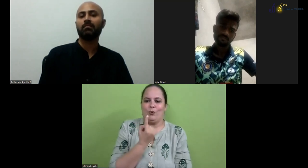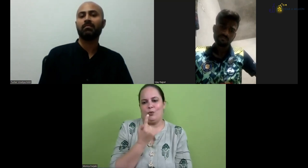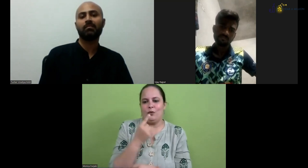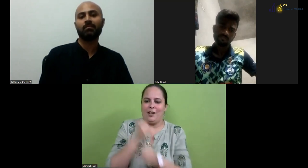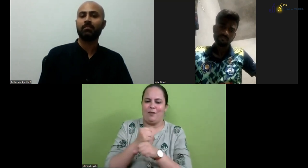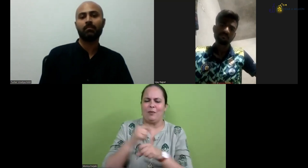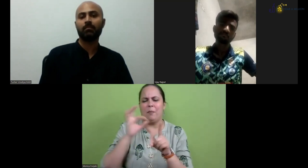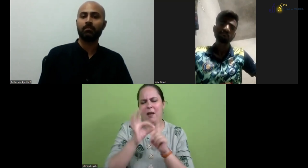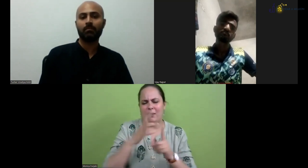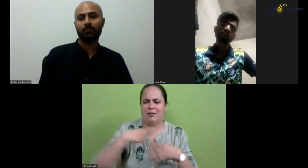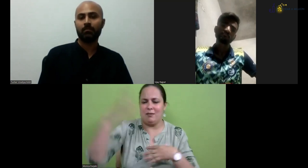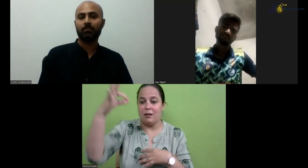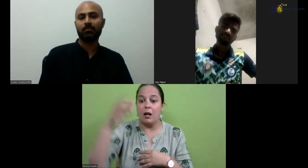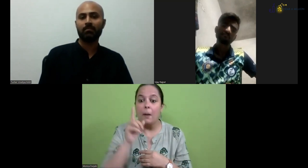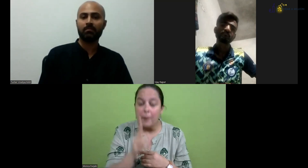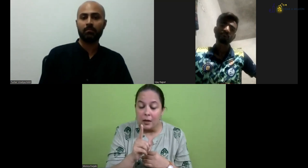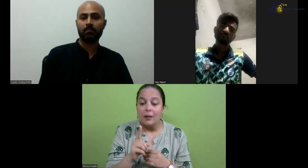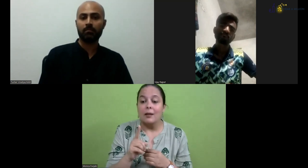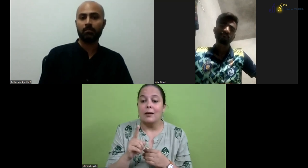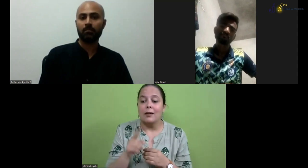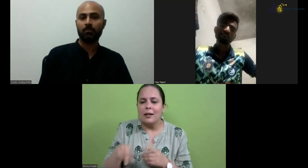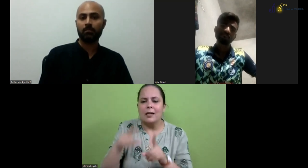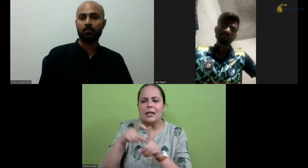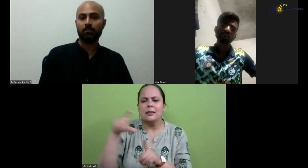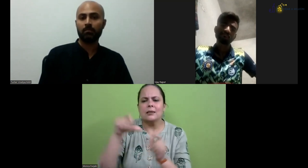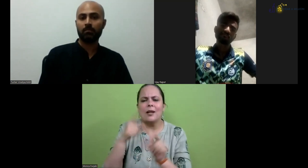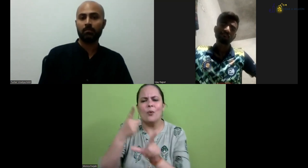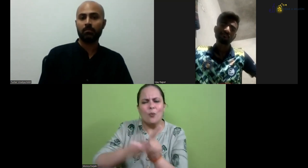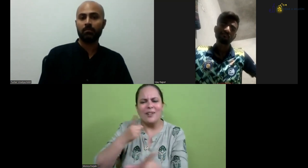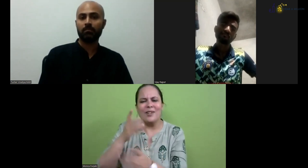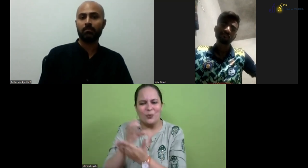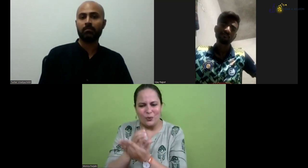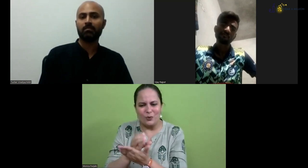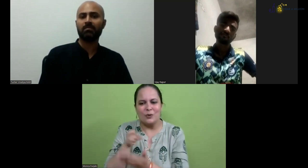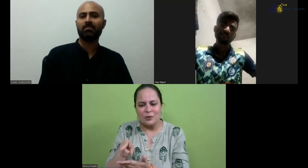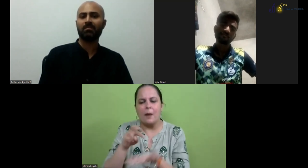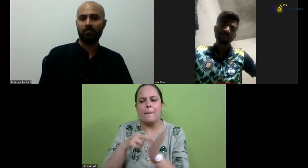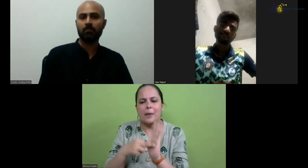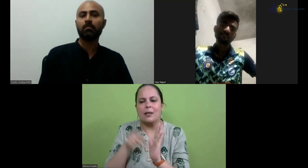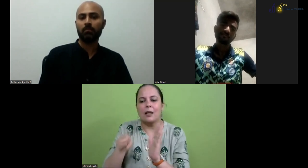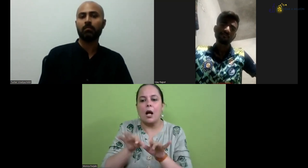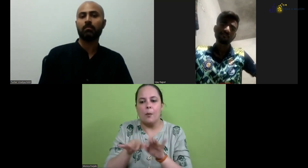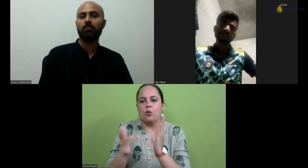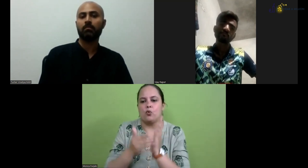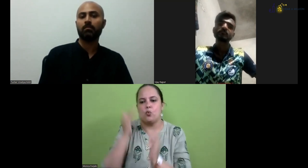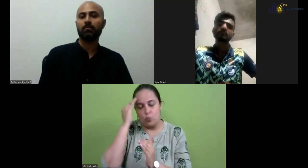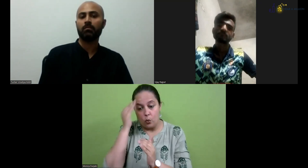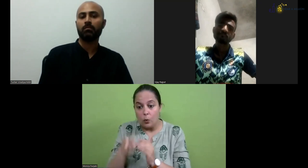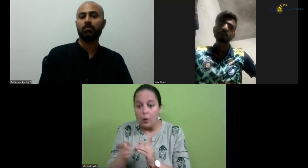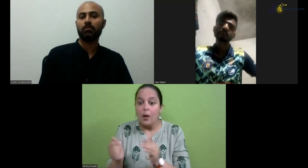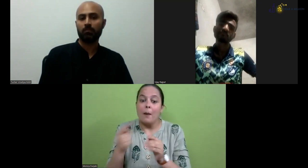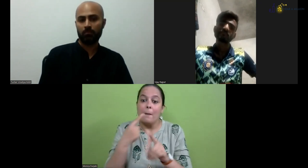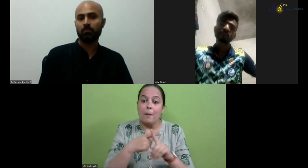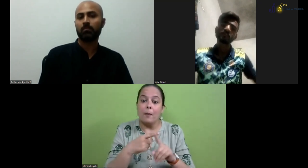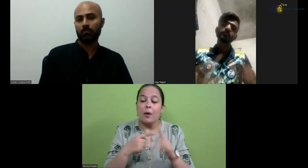or four years course. So, three or four, four year course is a degree course, correct. It's a diploma course. DSA is just a diploma course.